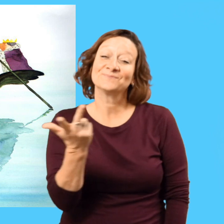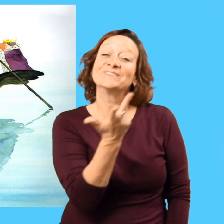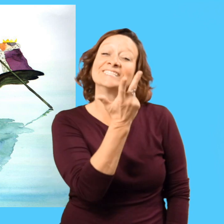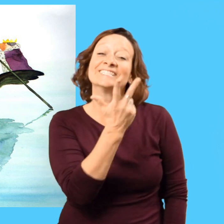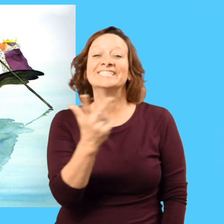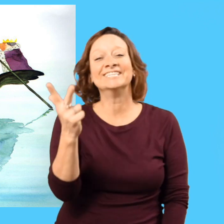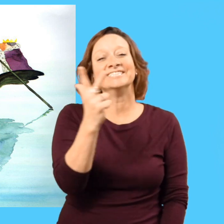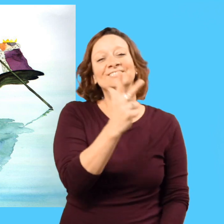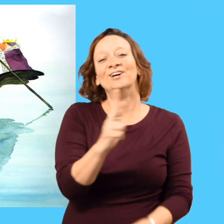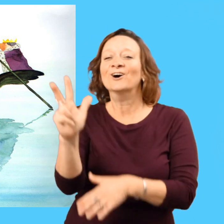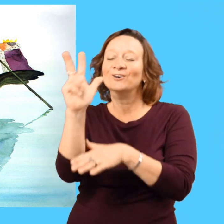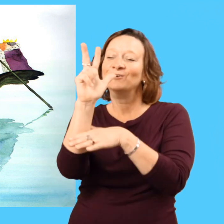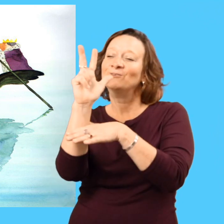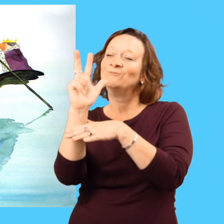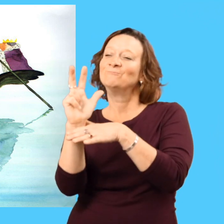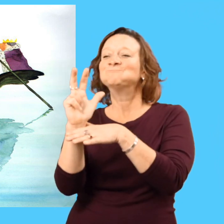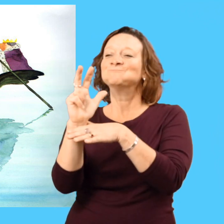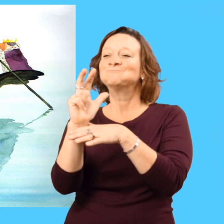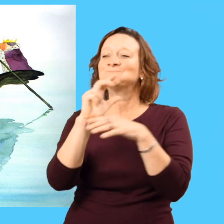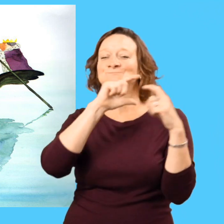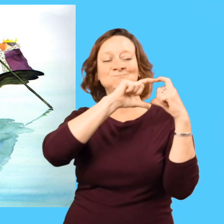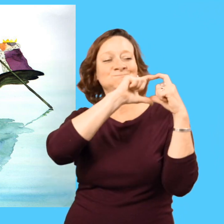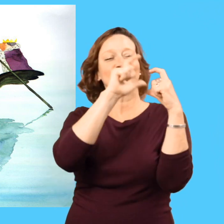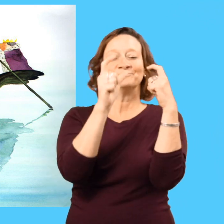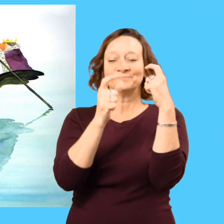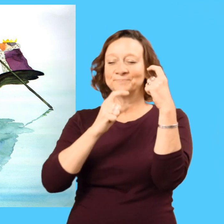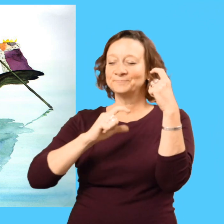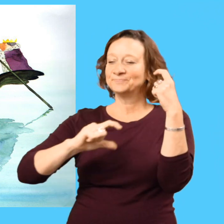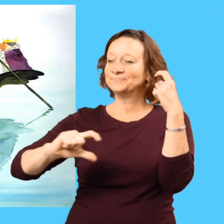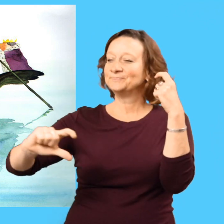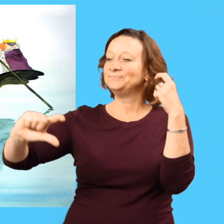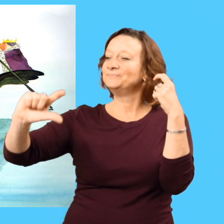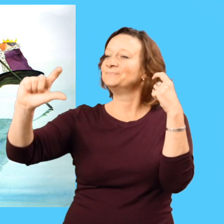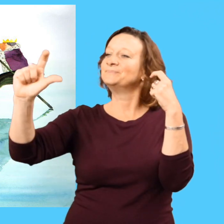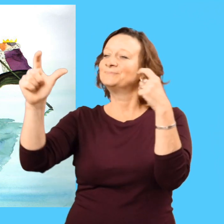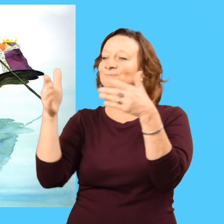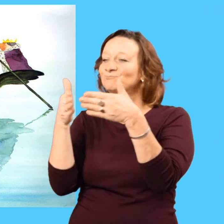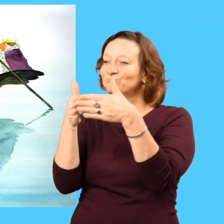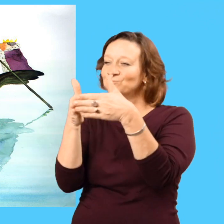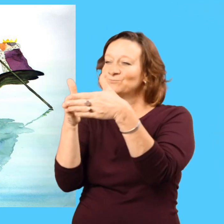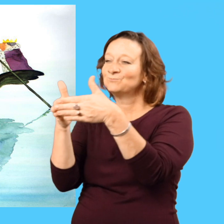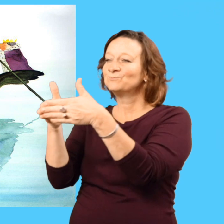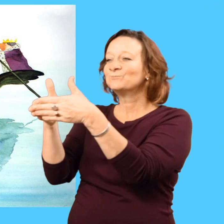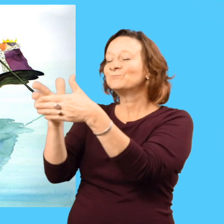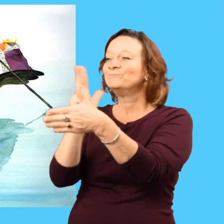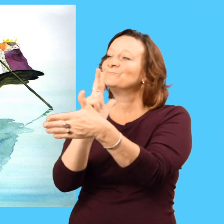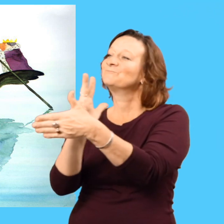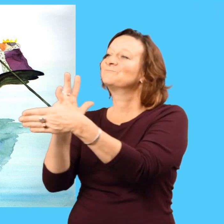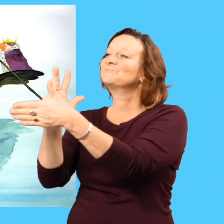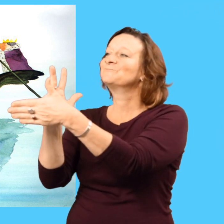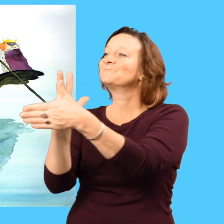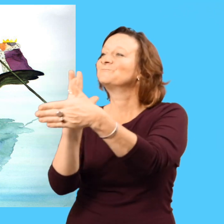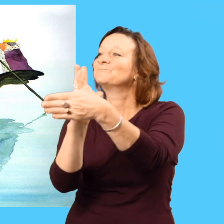Here, the three princesses sit in the king's gondola as he paddles the boat. the king's